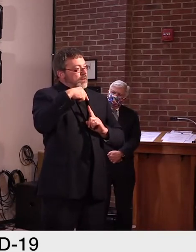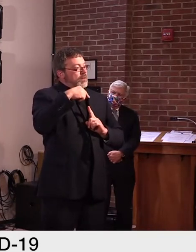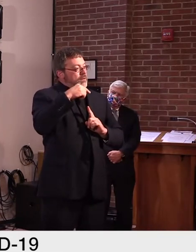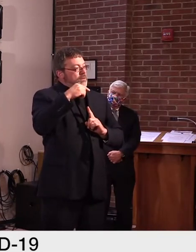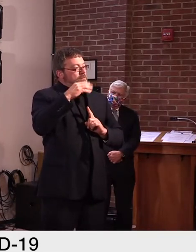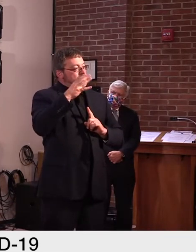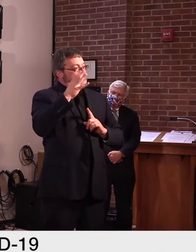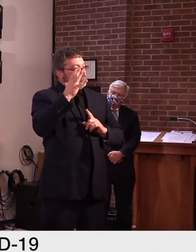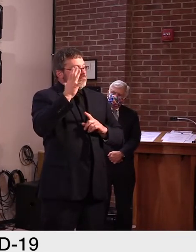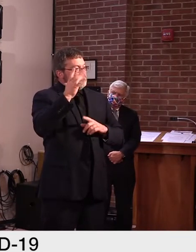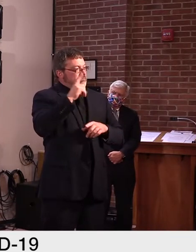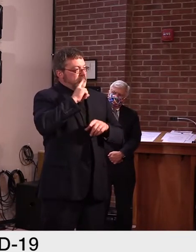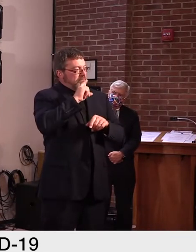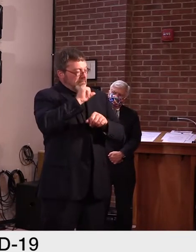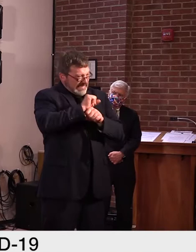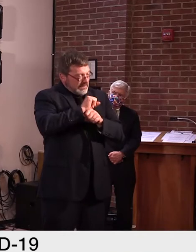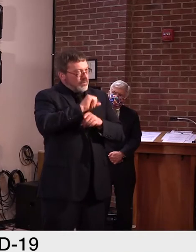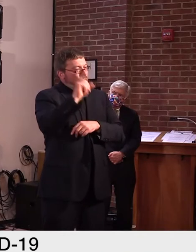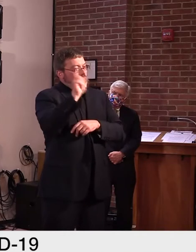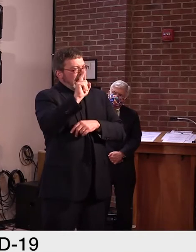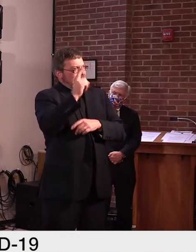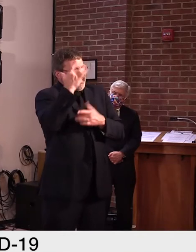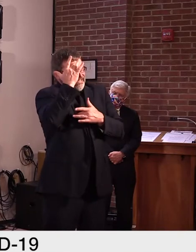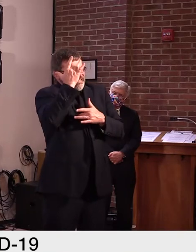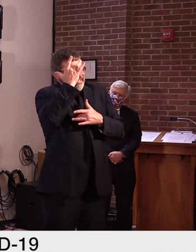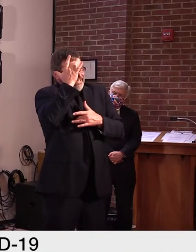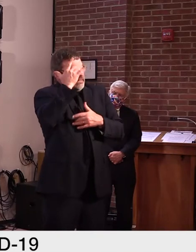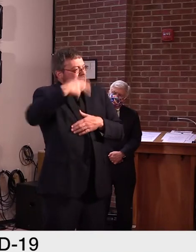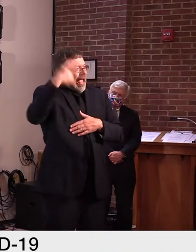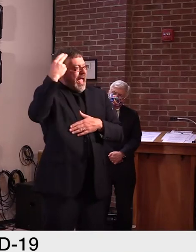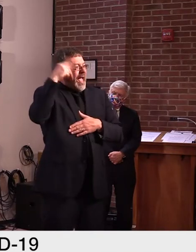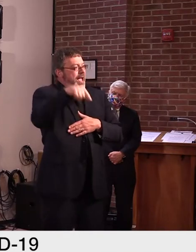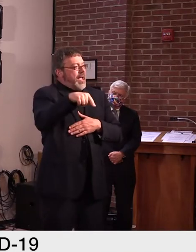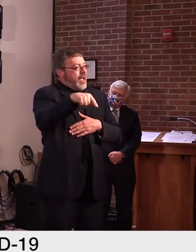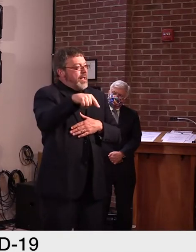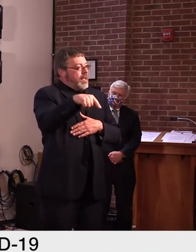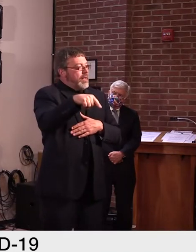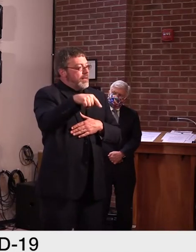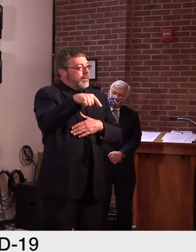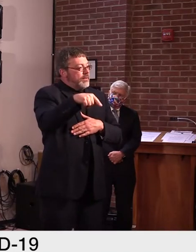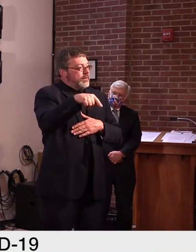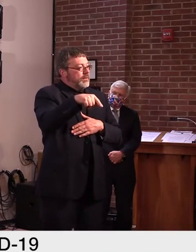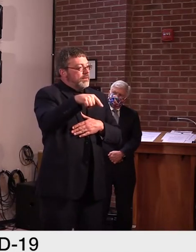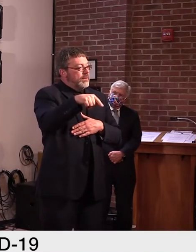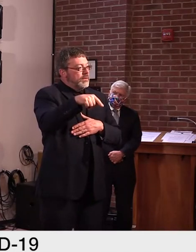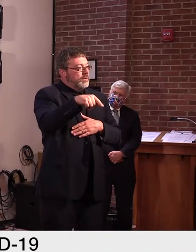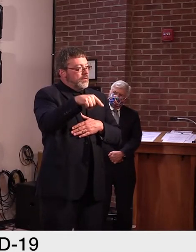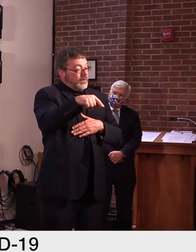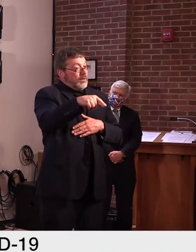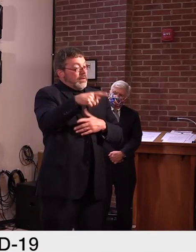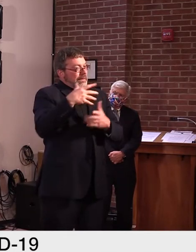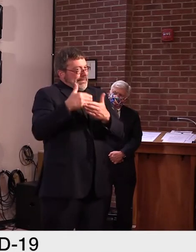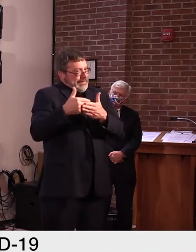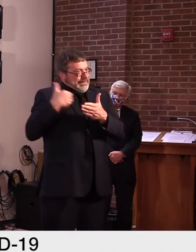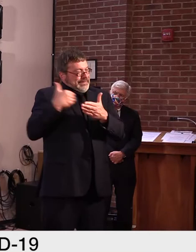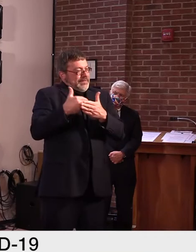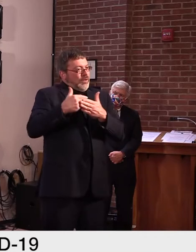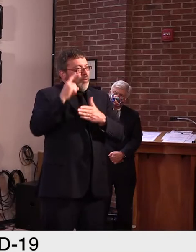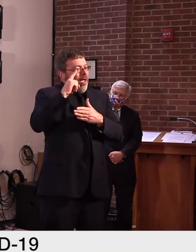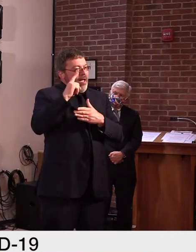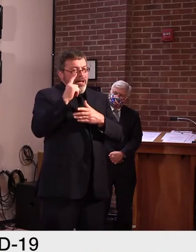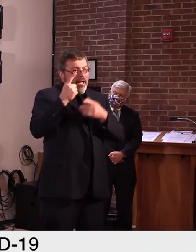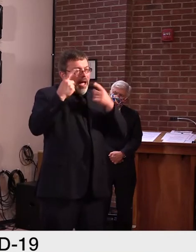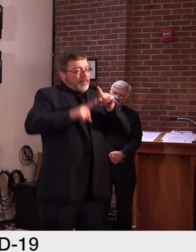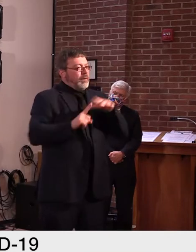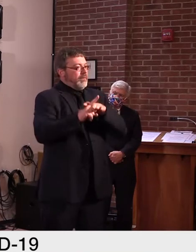where people may be presenting in the first five days with COVID-19 symptoms. The federal government has